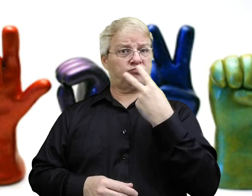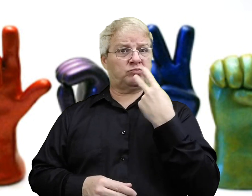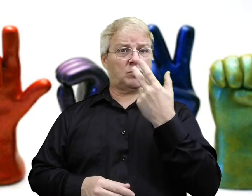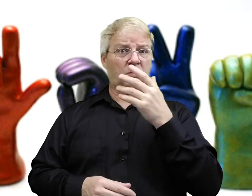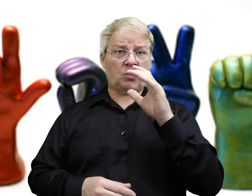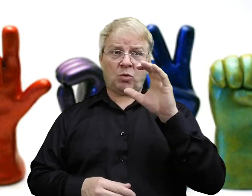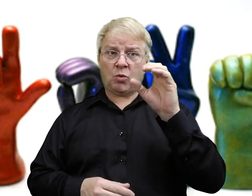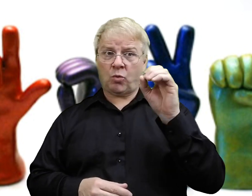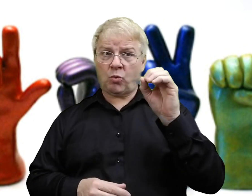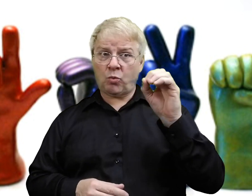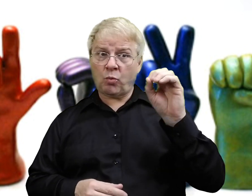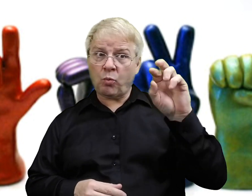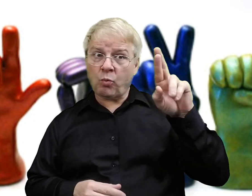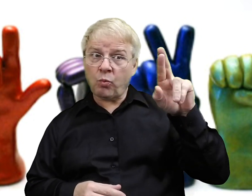Some deaf people can read lips.